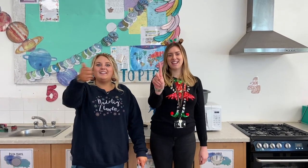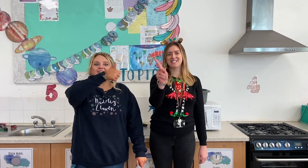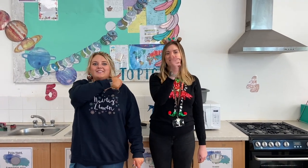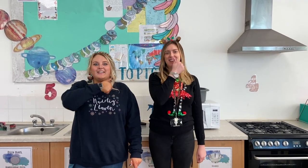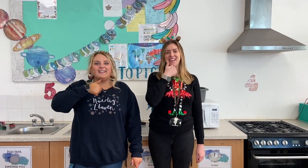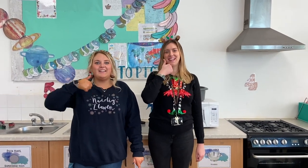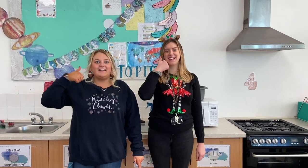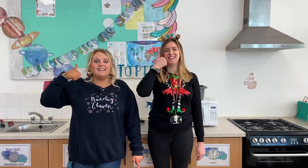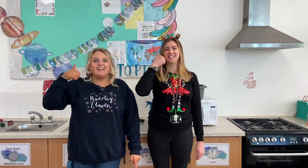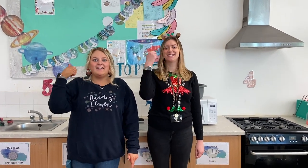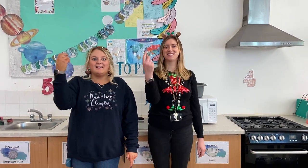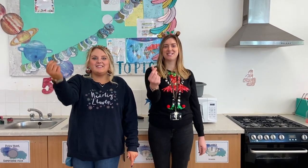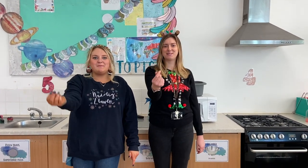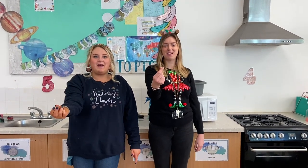to spend the year